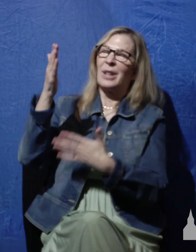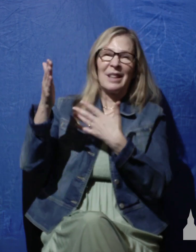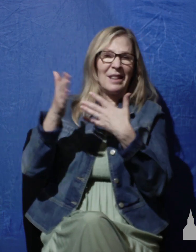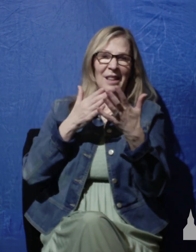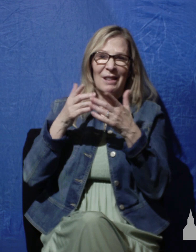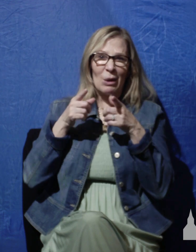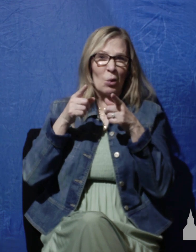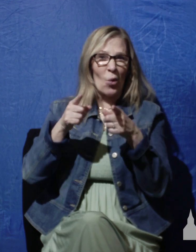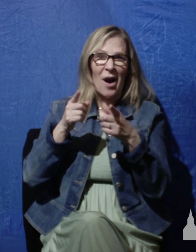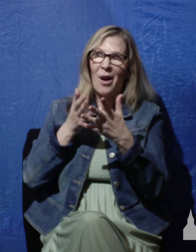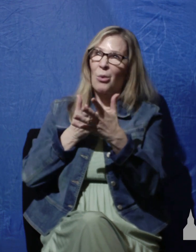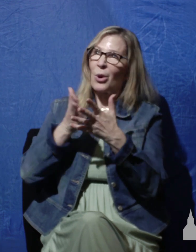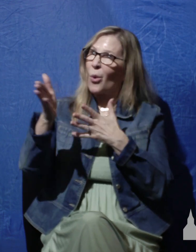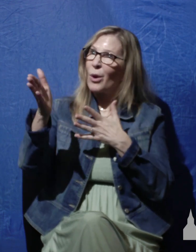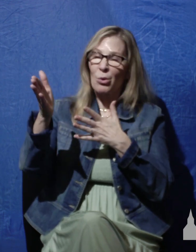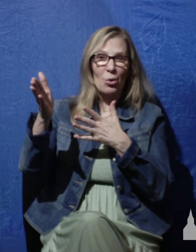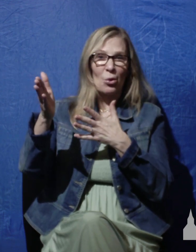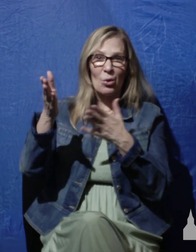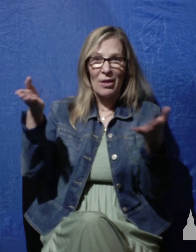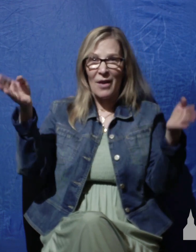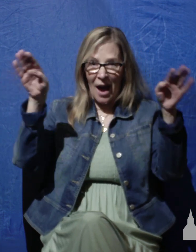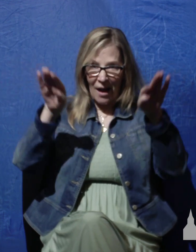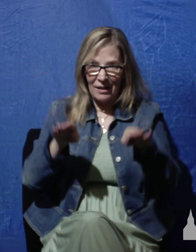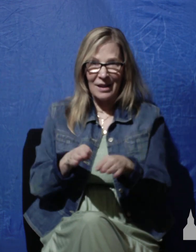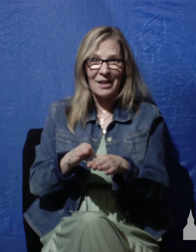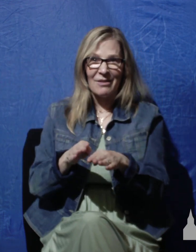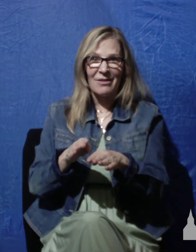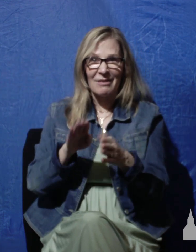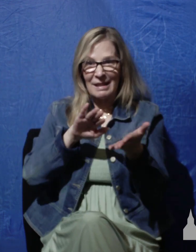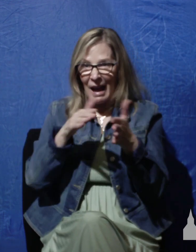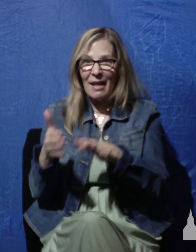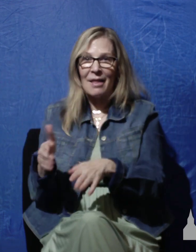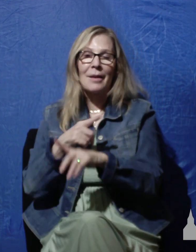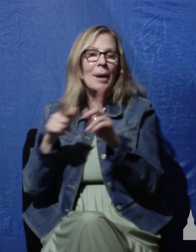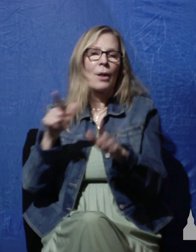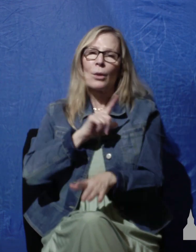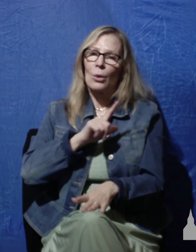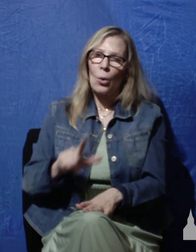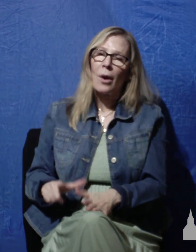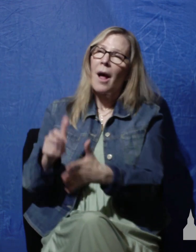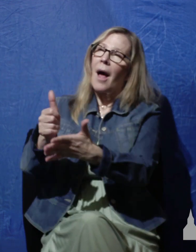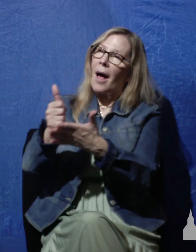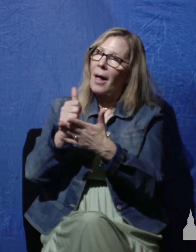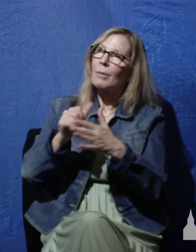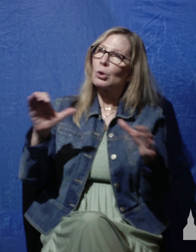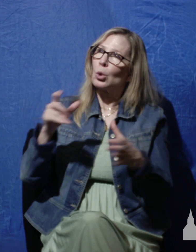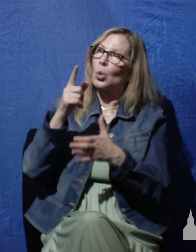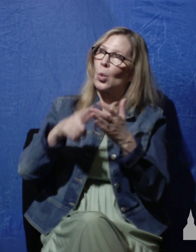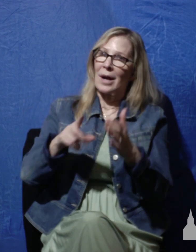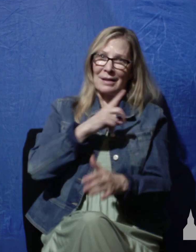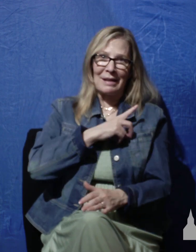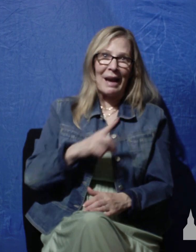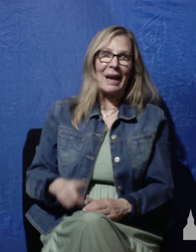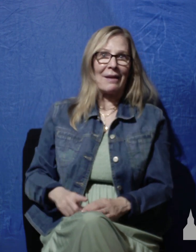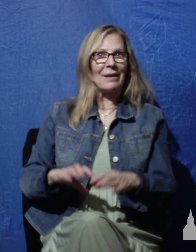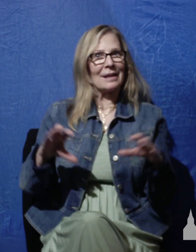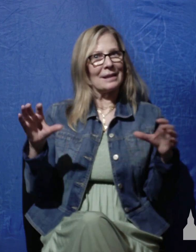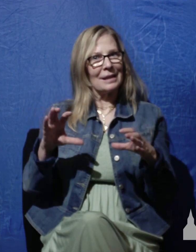as we're going through the valley of the shadow of death but Lord help us to do what David did help us to rouse ourselves by